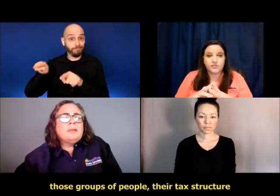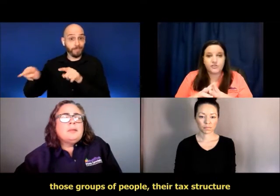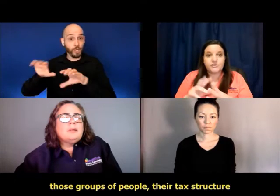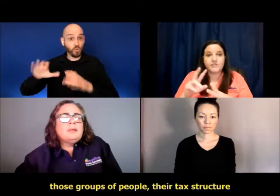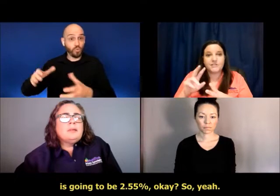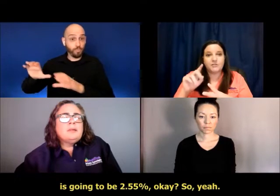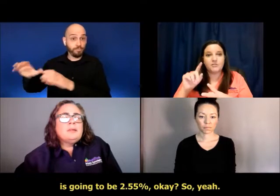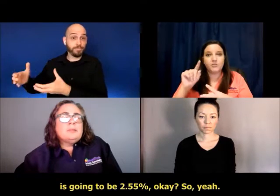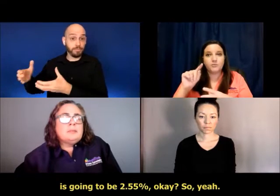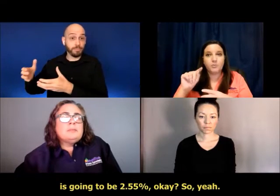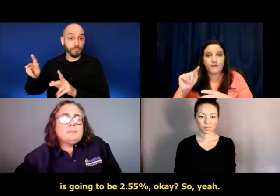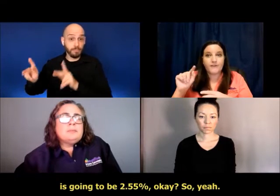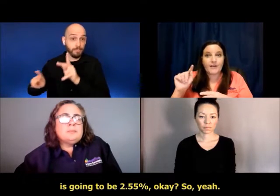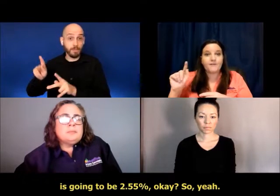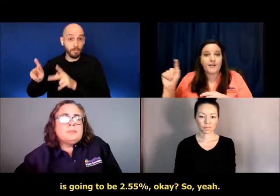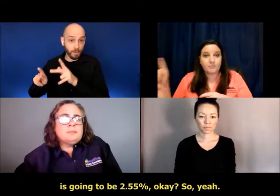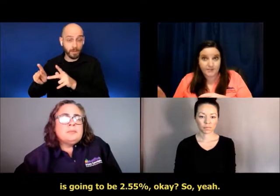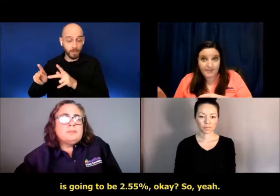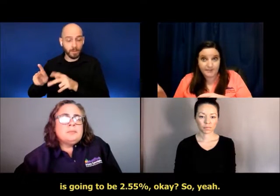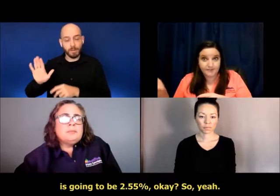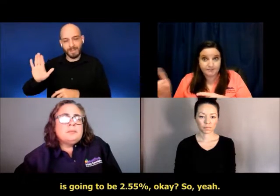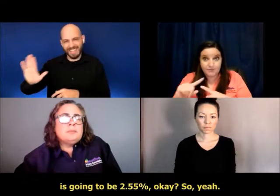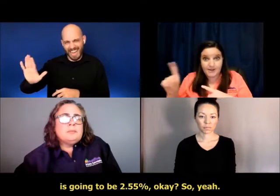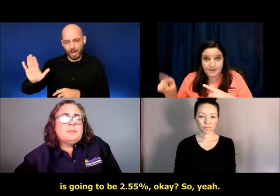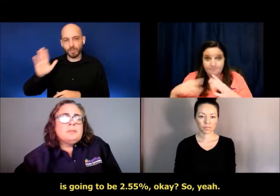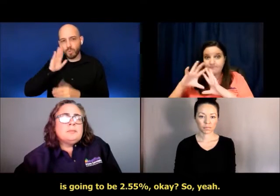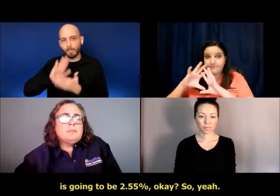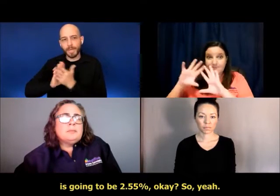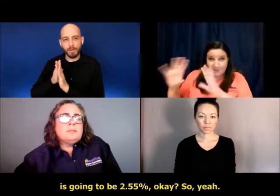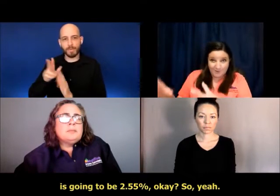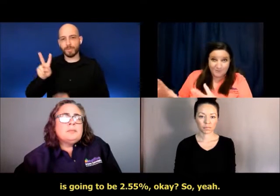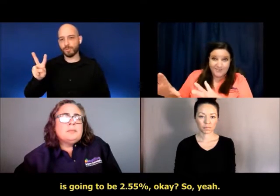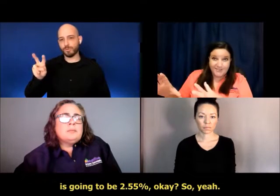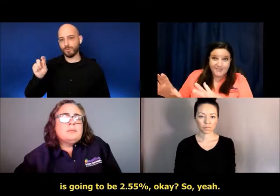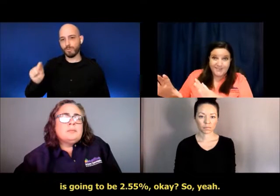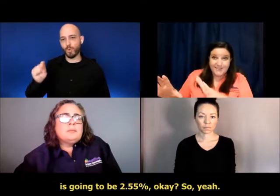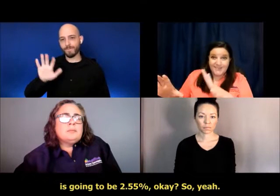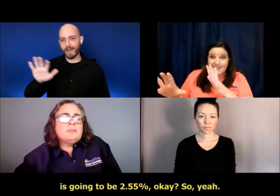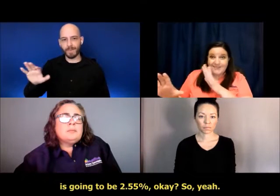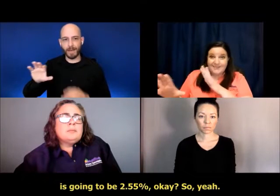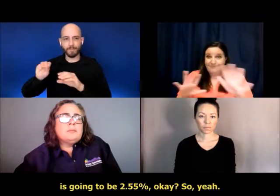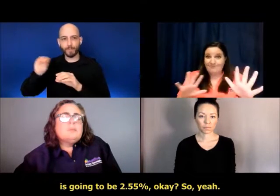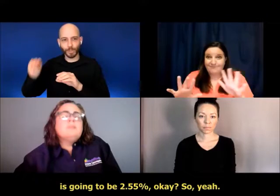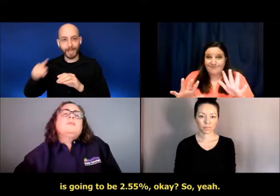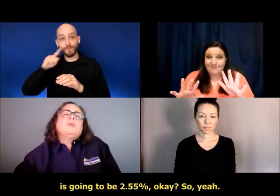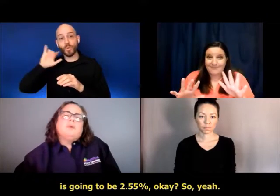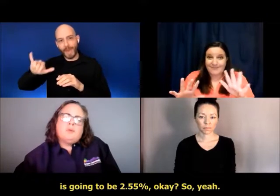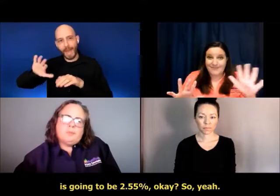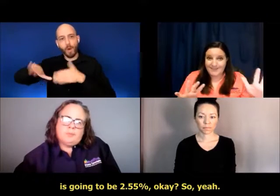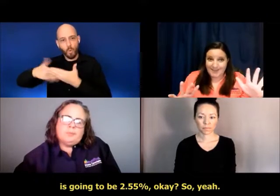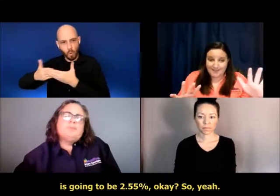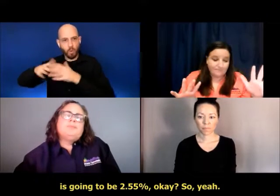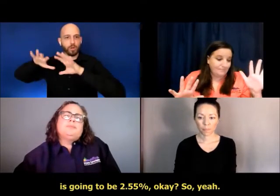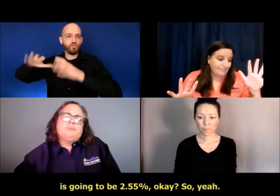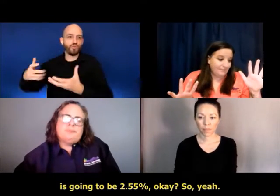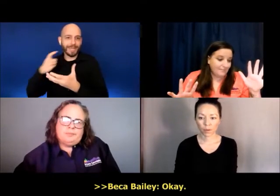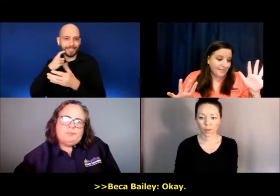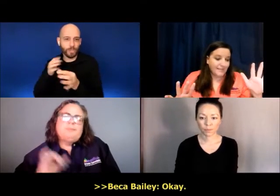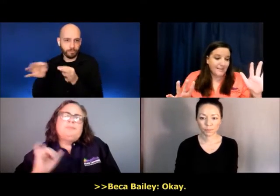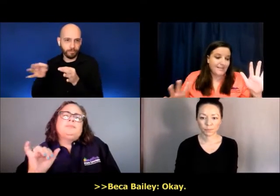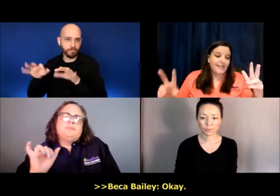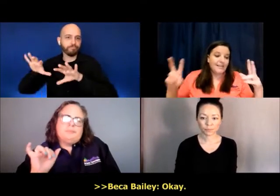tax structure is going to be 2.55%. Okay. So, yeah.